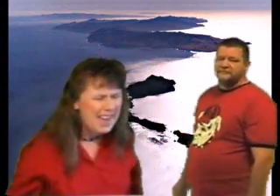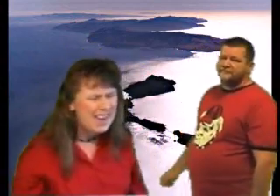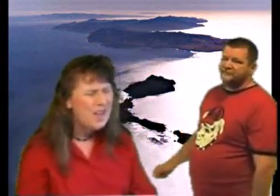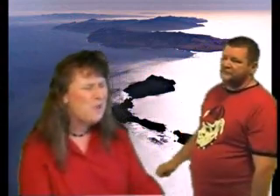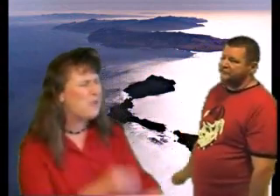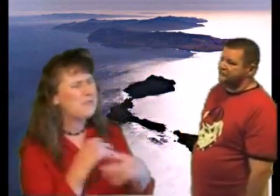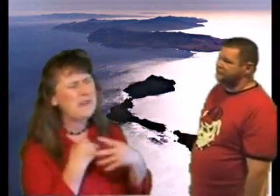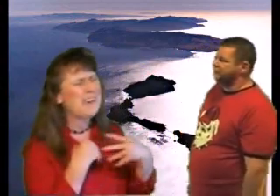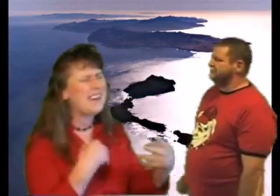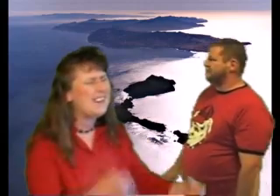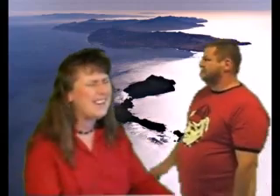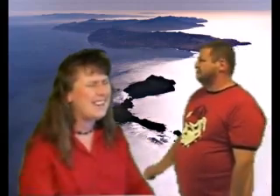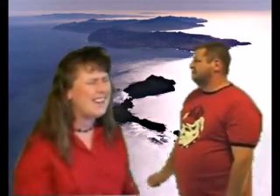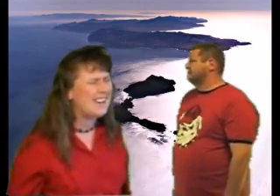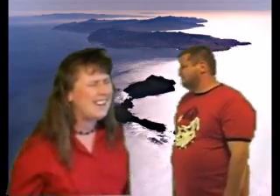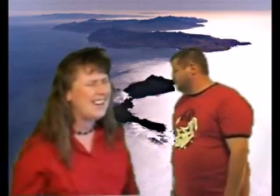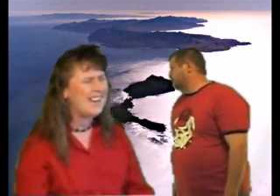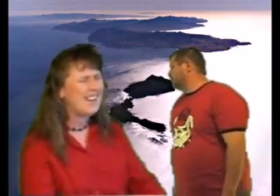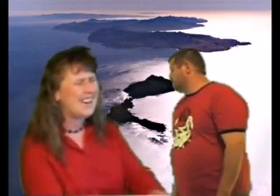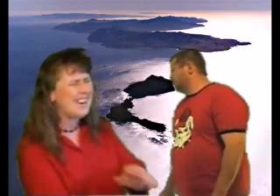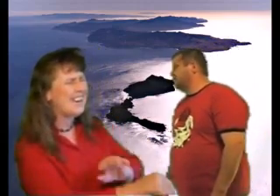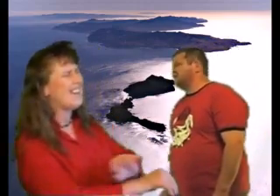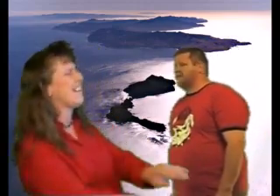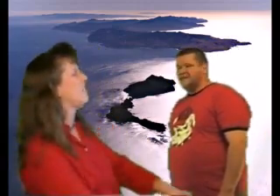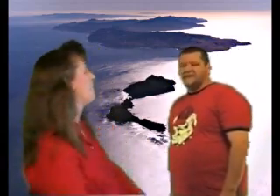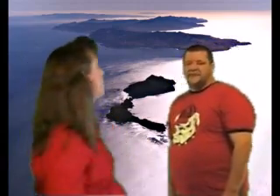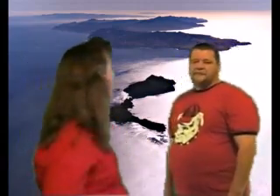away with me